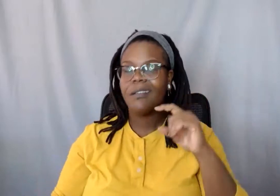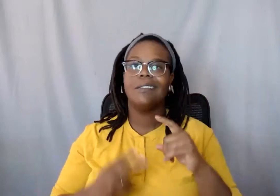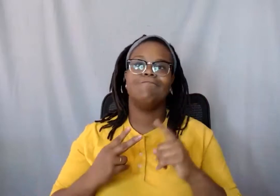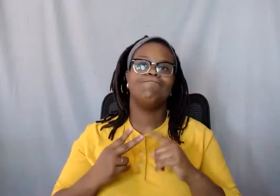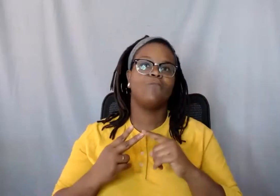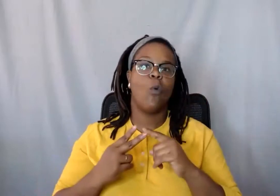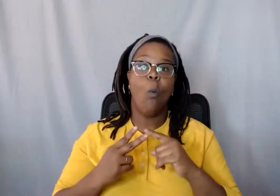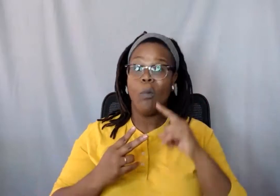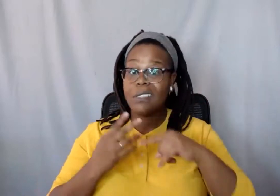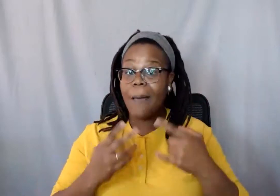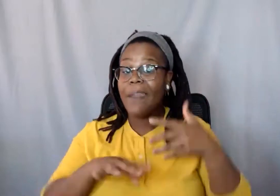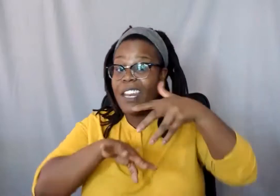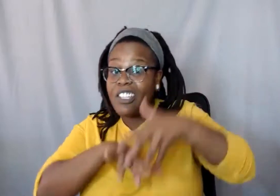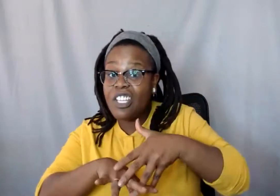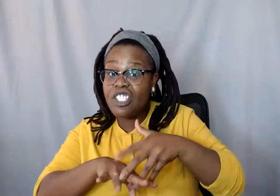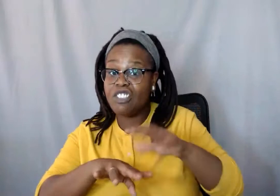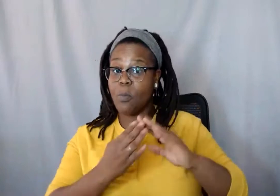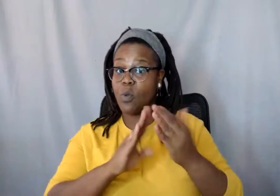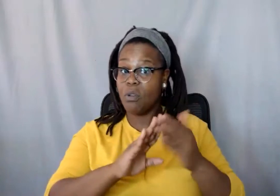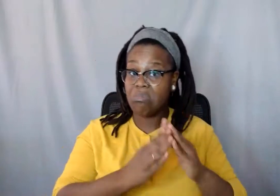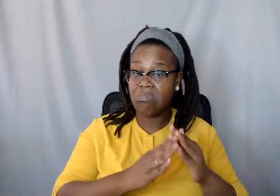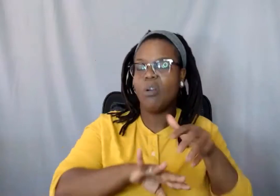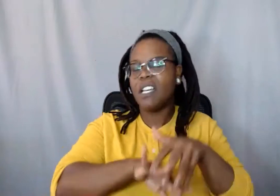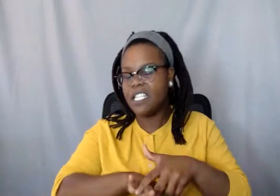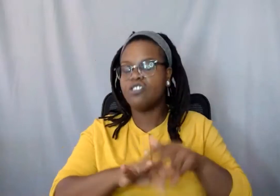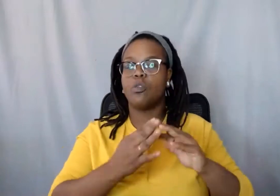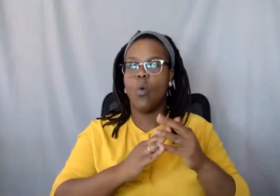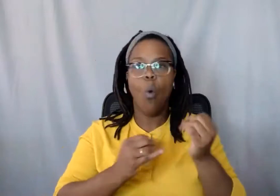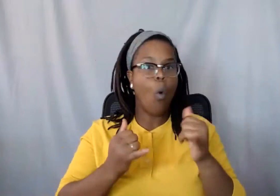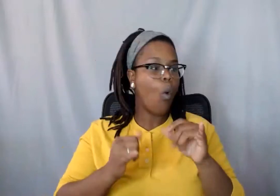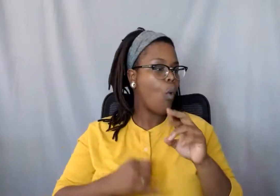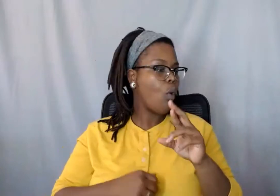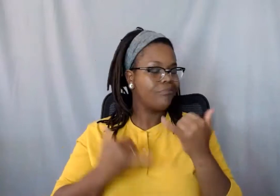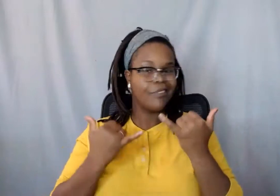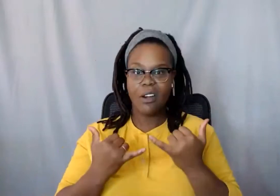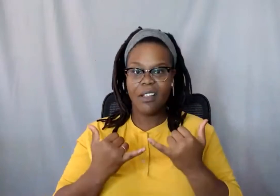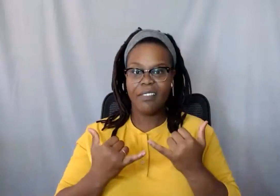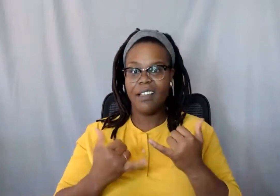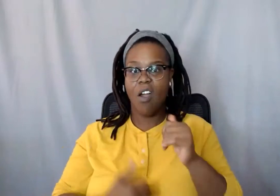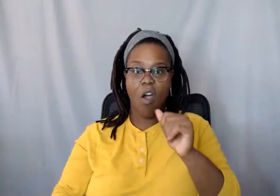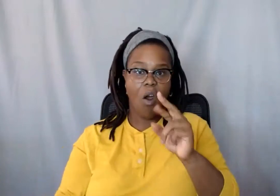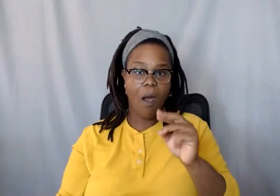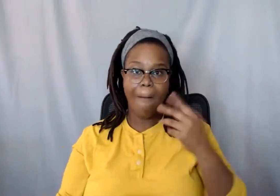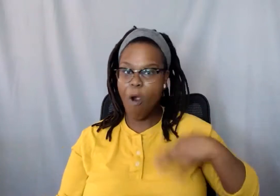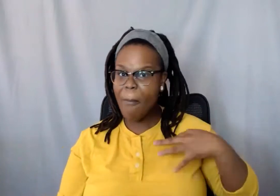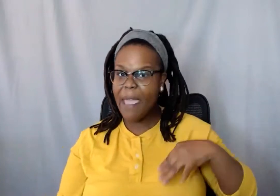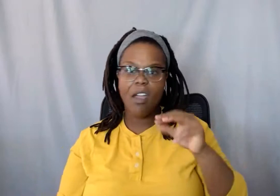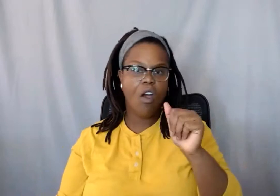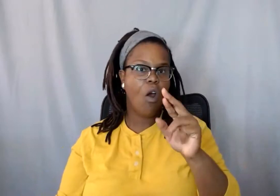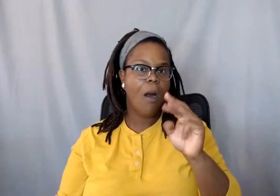community, and the current struggle over in Armenia. I also think that social media and